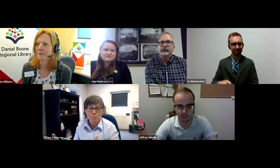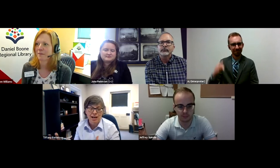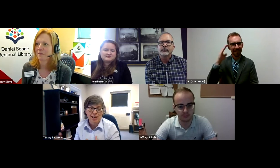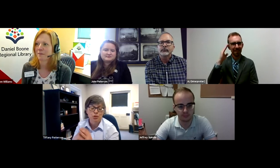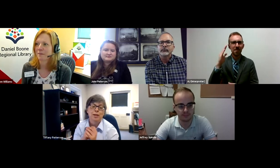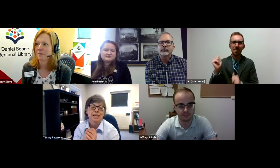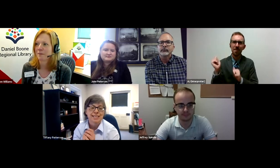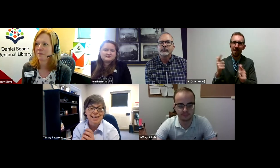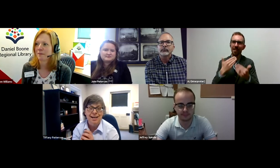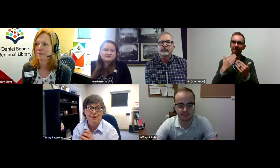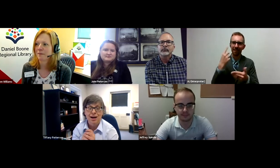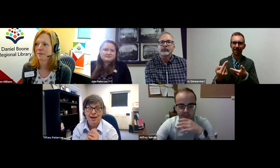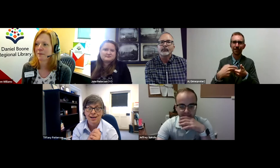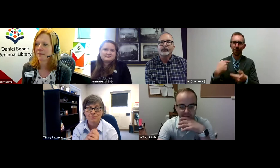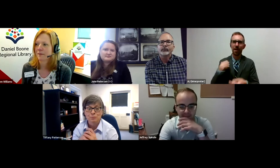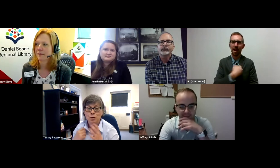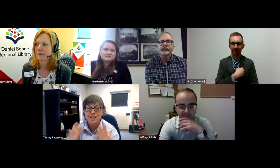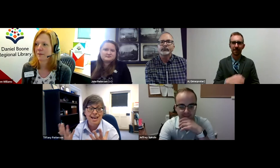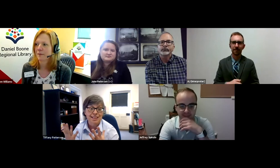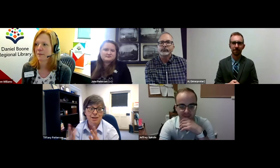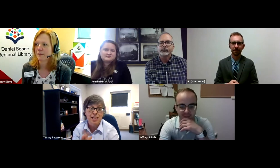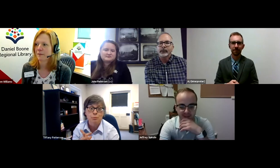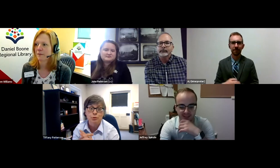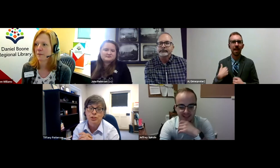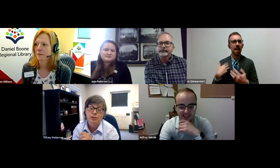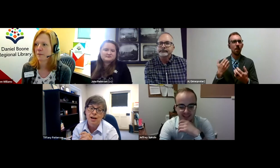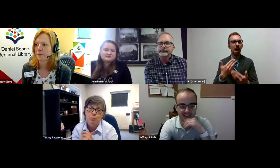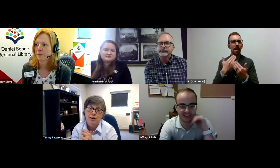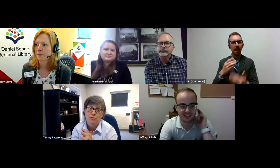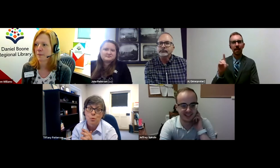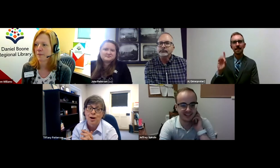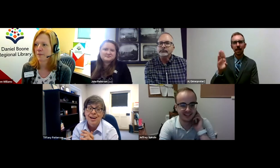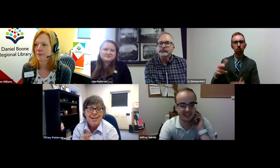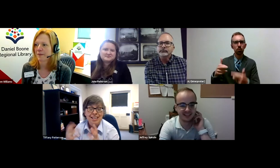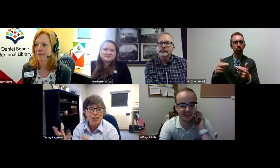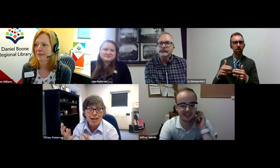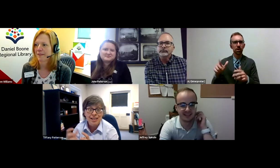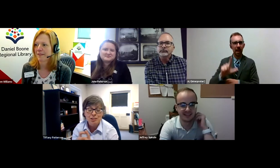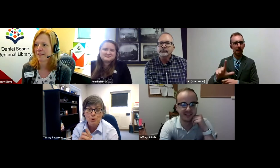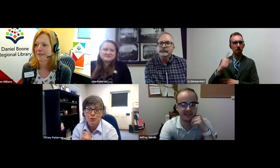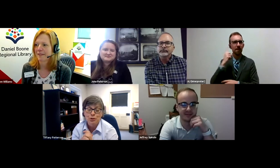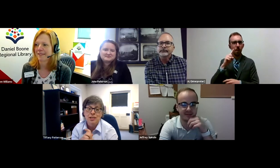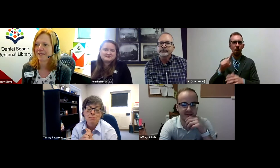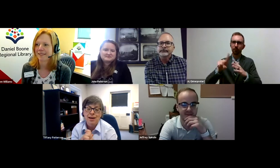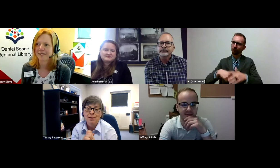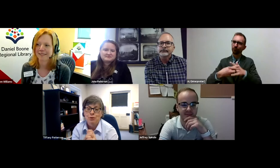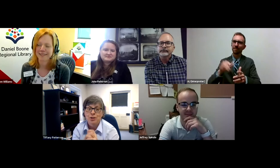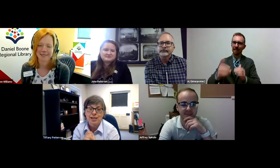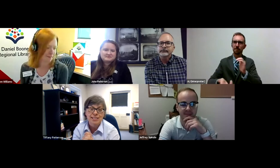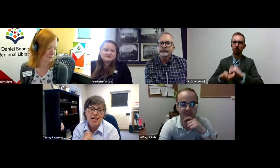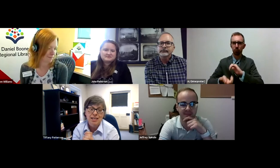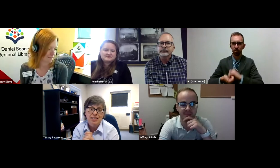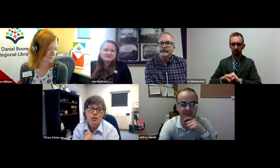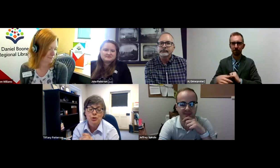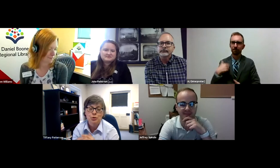everybody for joining us. I want to thank the Daniel Boone Regional Library for initiating this partnership and we're